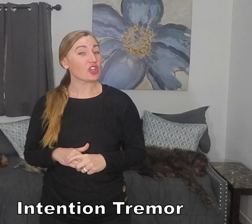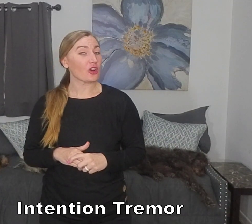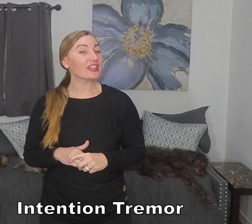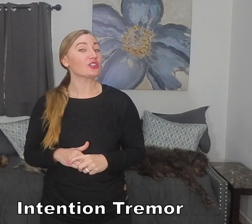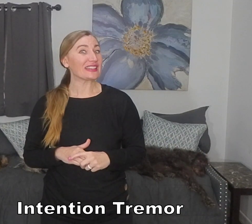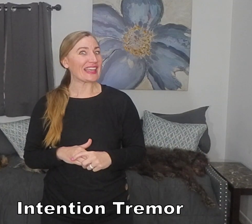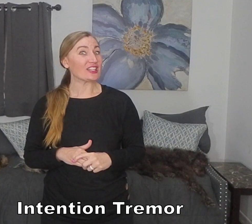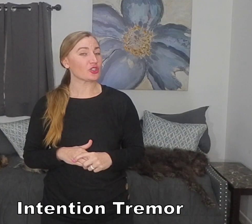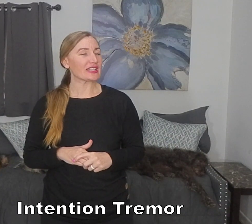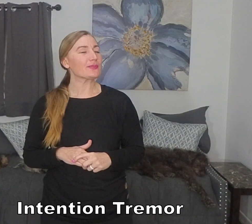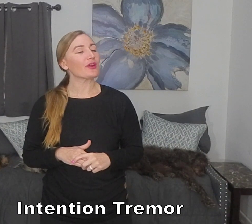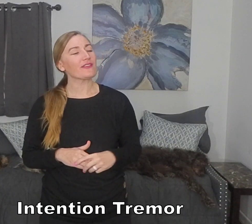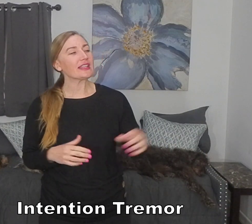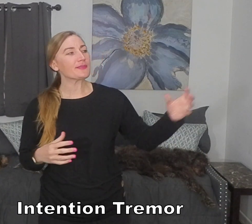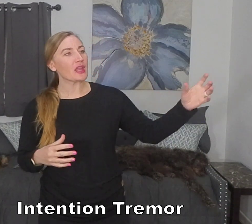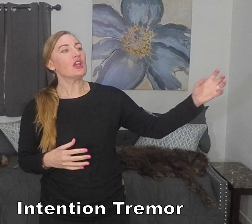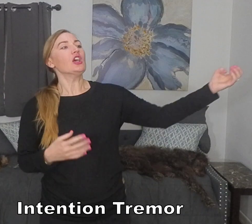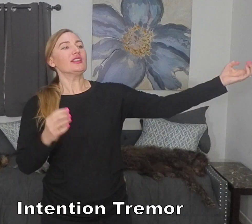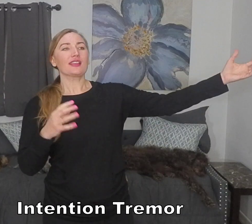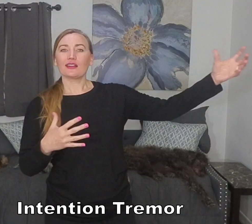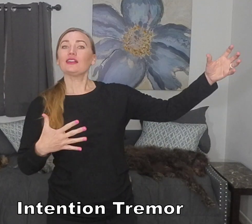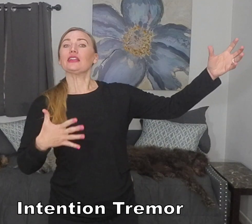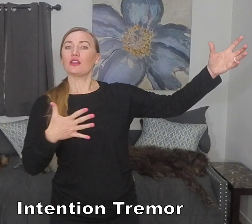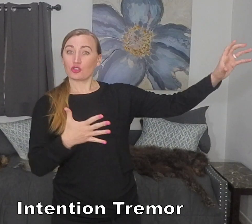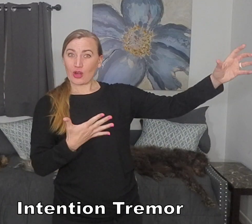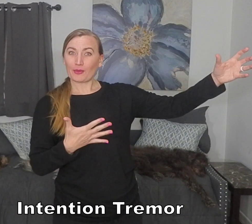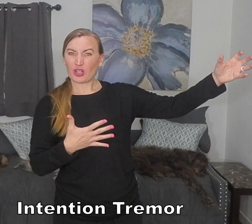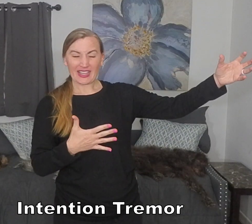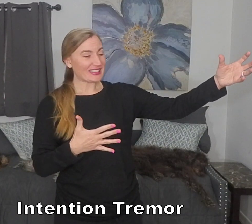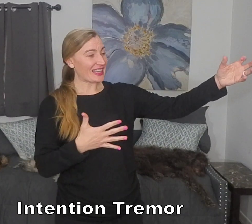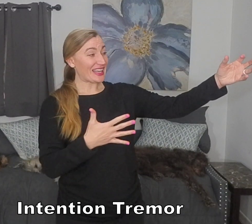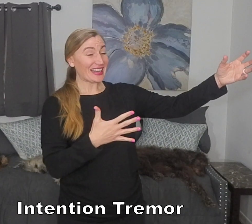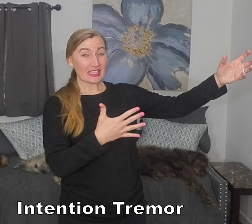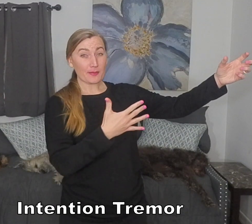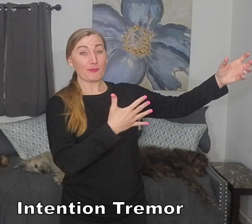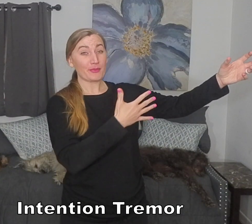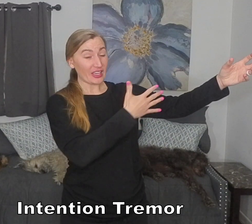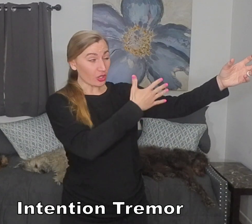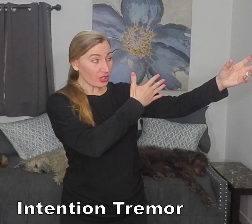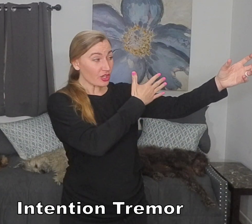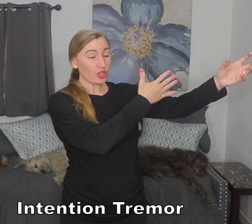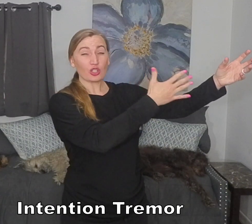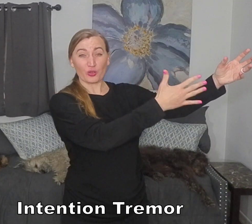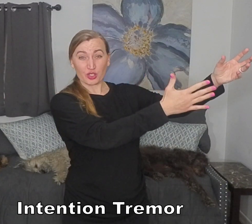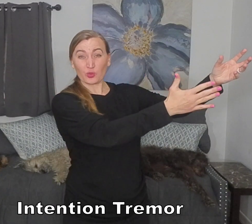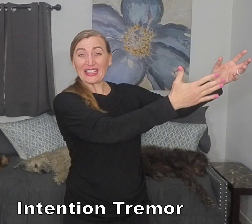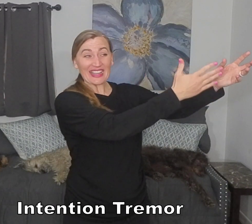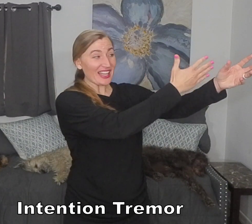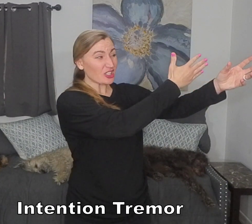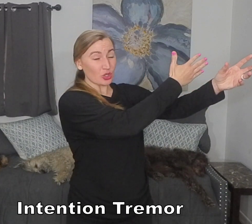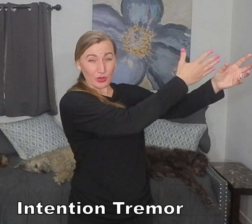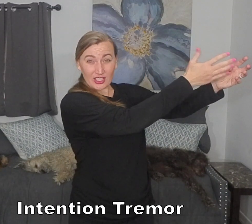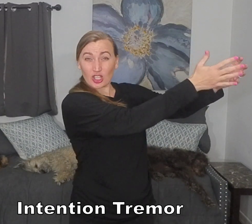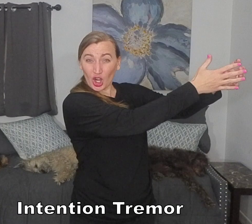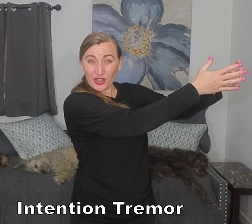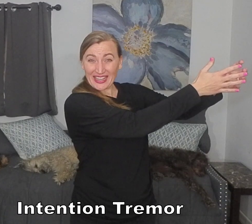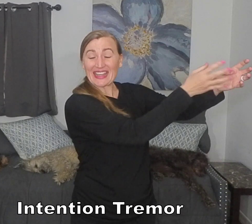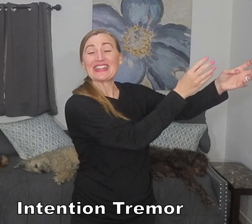target during the hand transport phase, suddenly the tremor kicks in and it gets bigger the closer we get to the target and